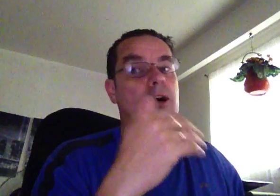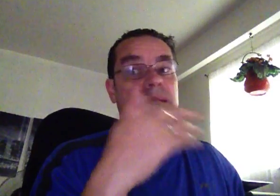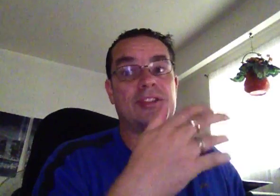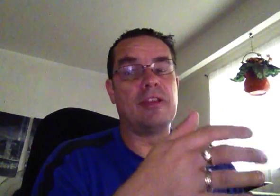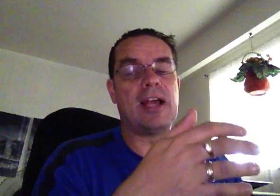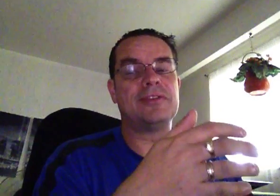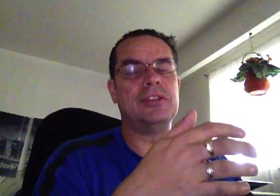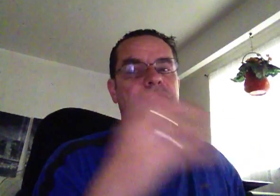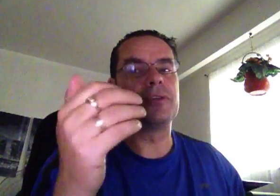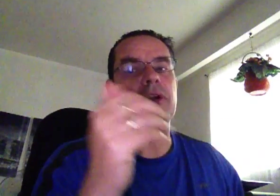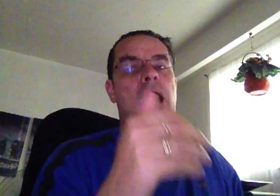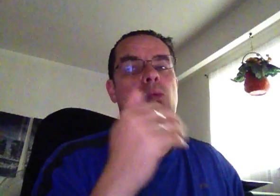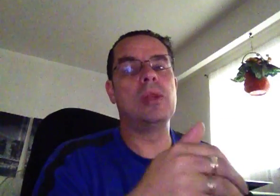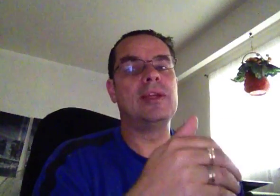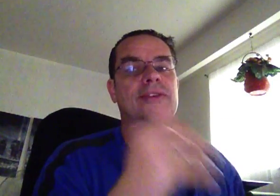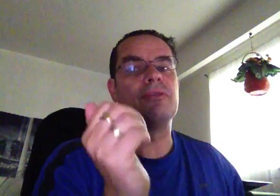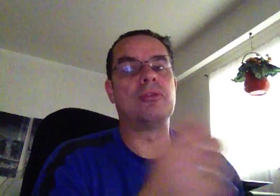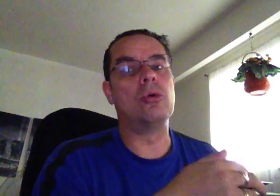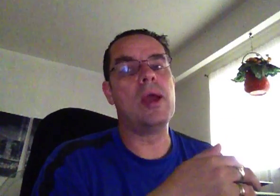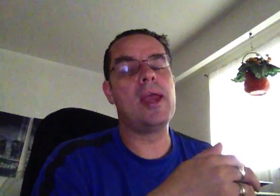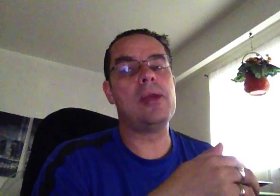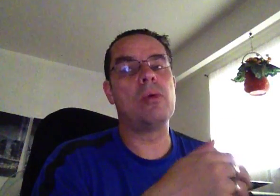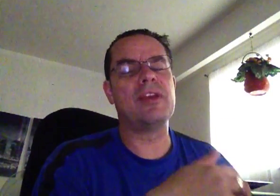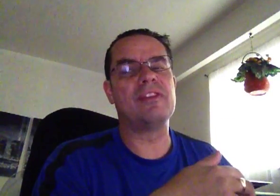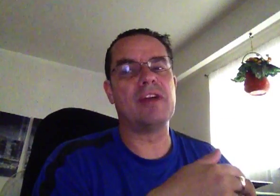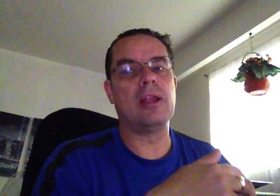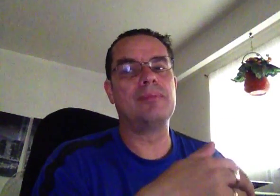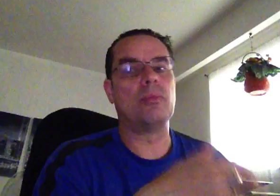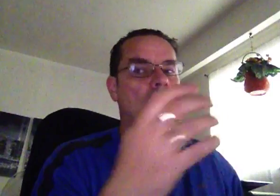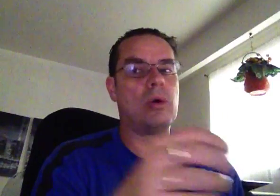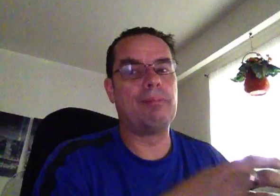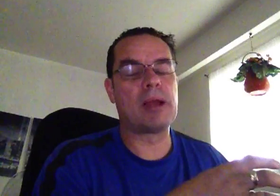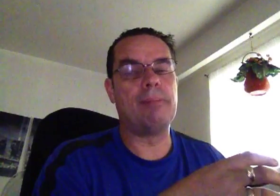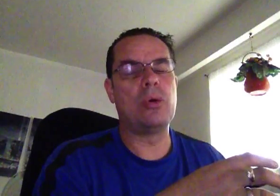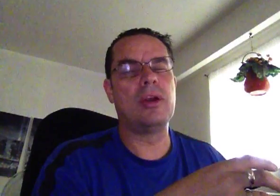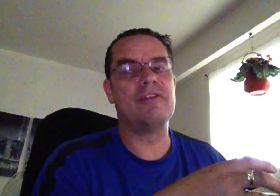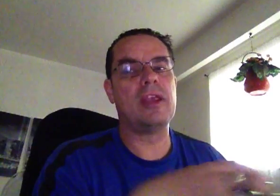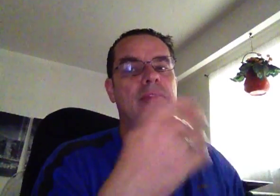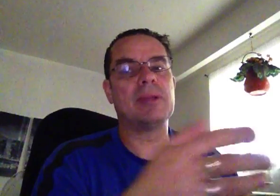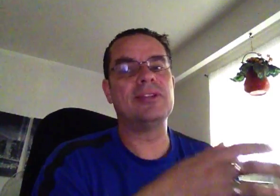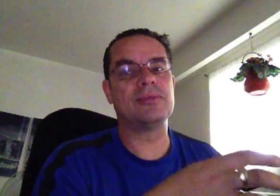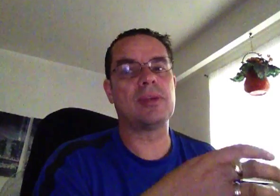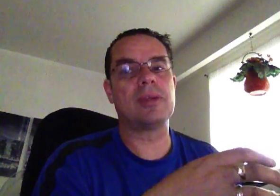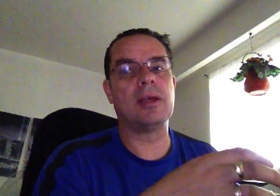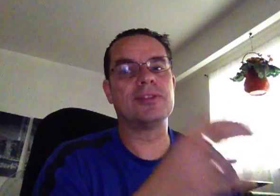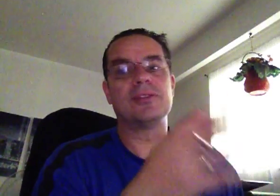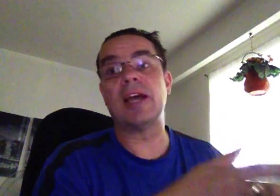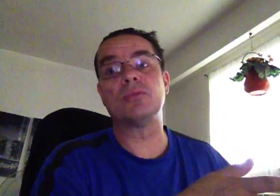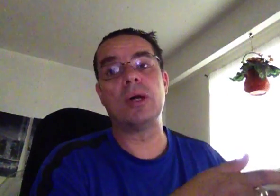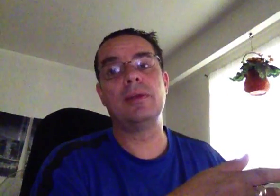Let's say over the last few years, that they're not willing to throw away what they've developed or one component of it and replace it with something else. that's one